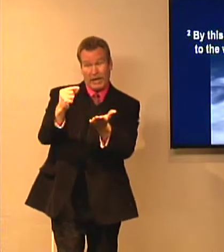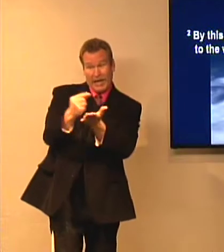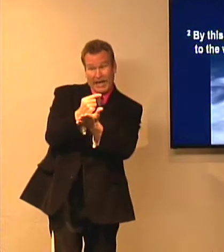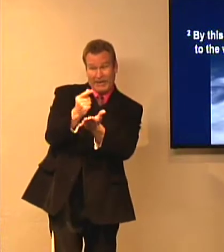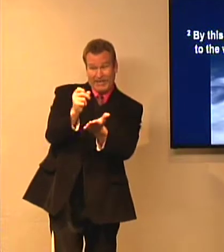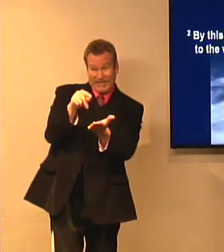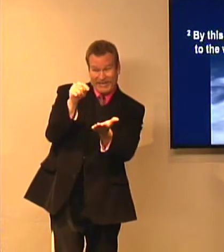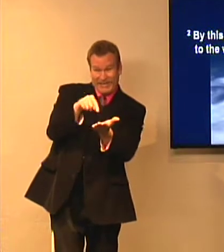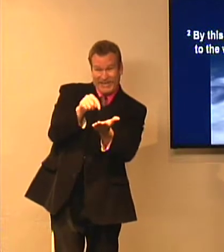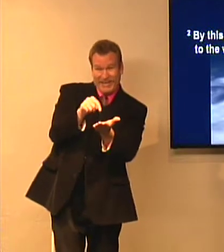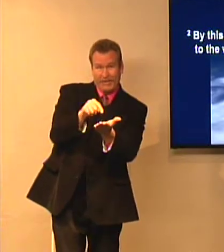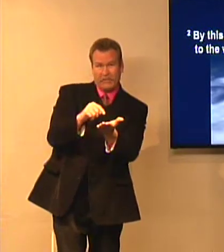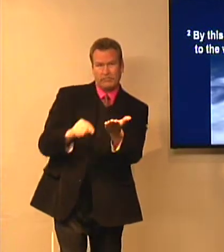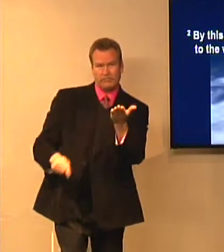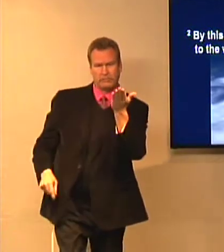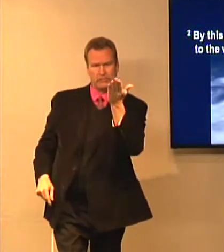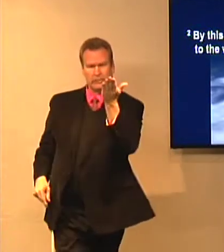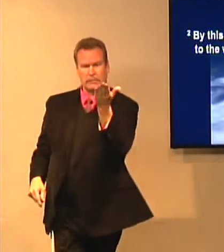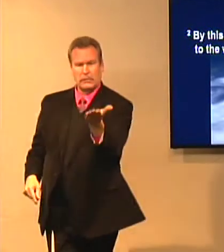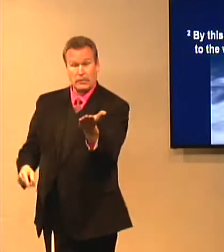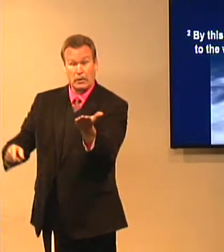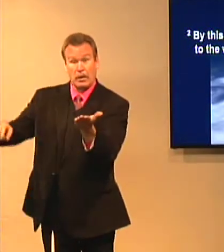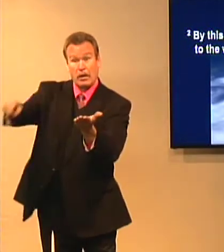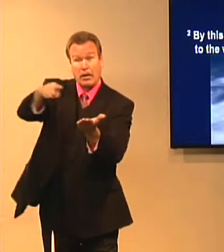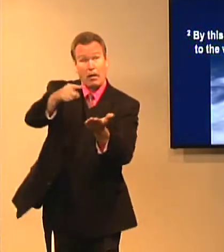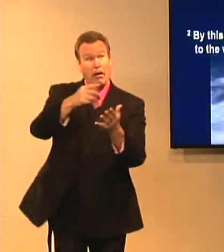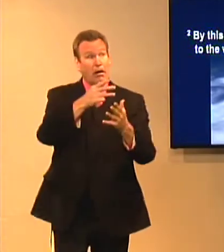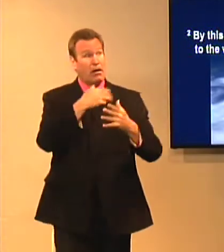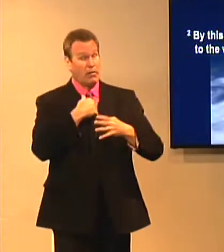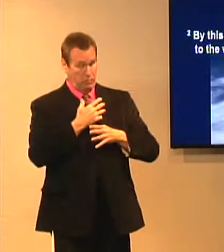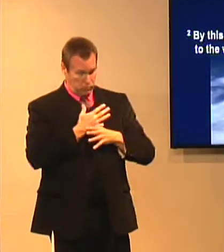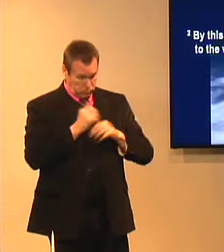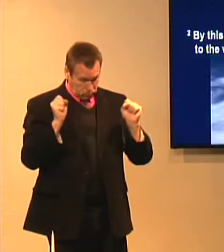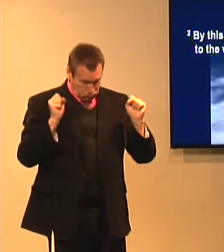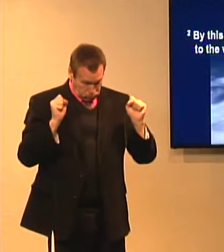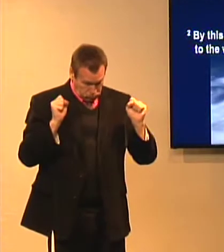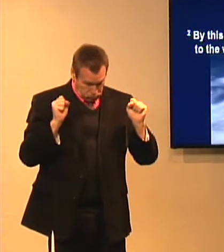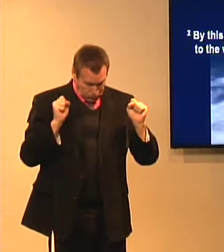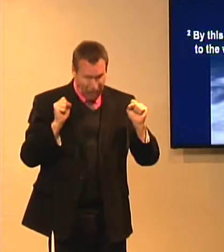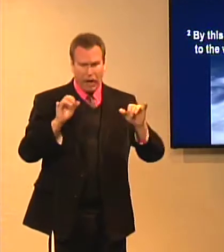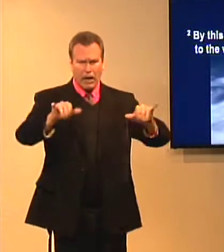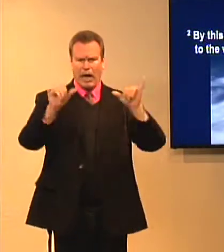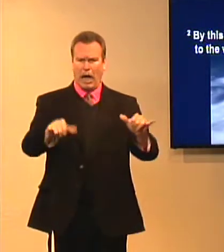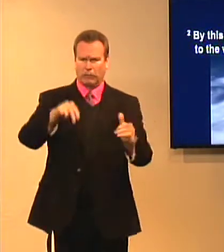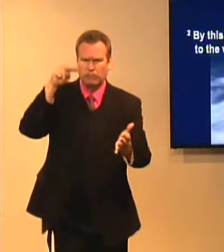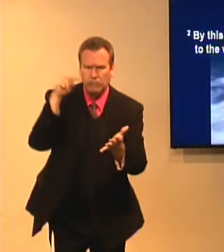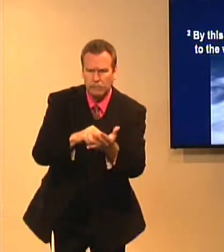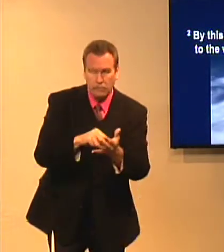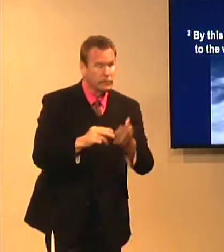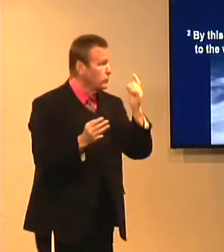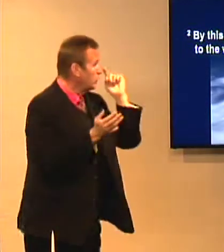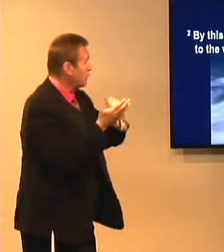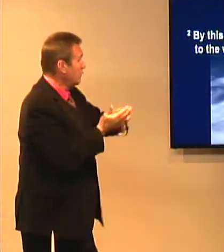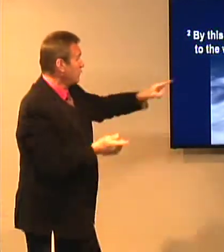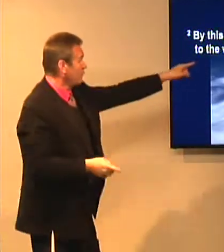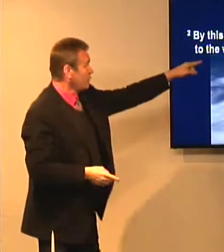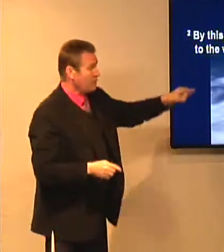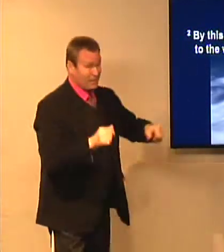the gospel of Jesus Christ, that a person is saved by. This is what the